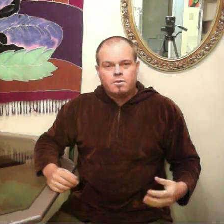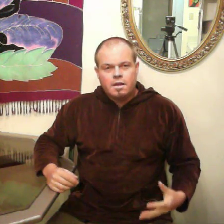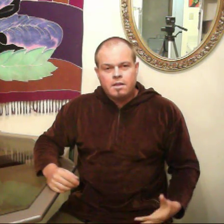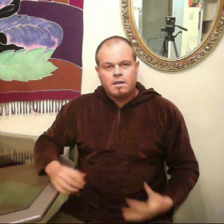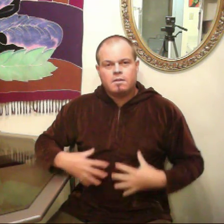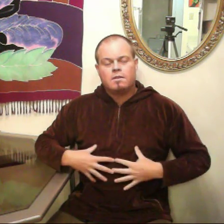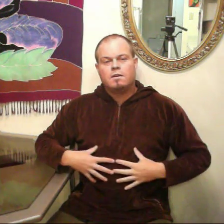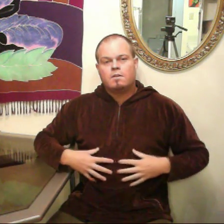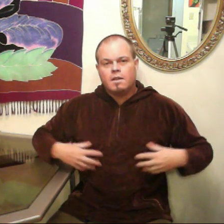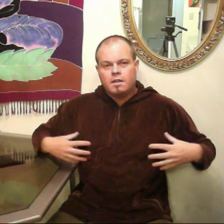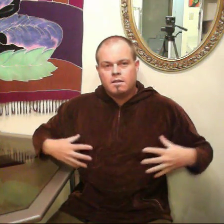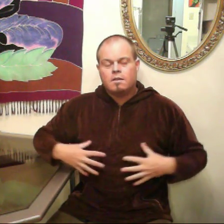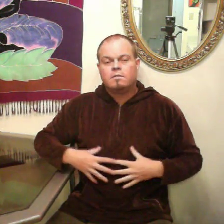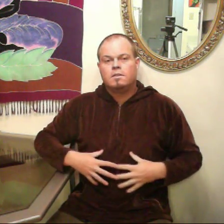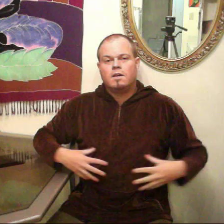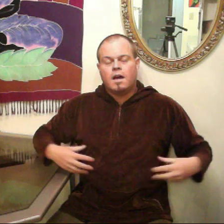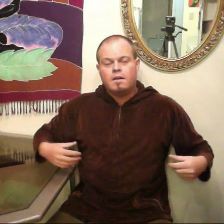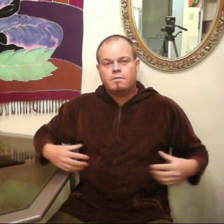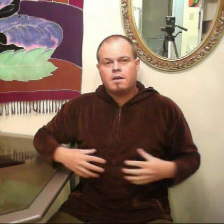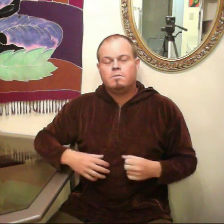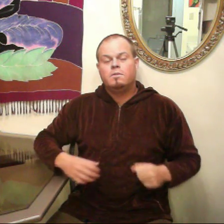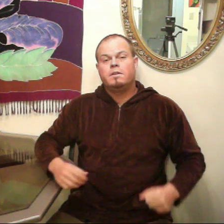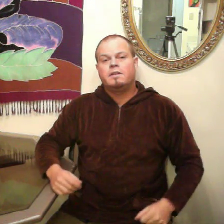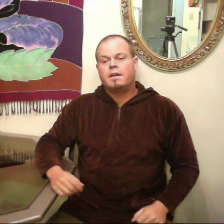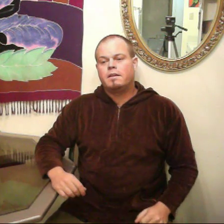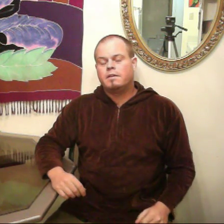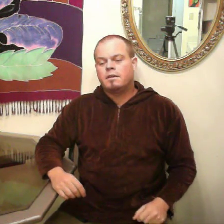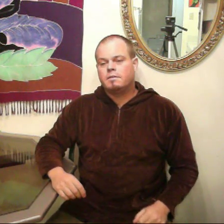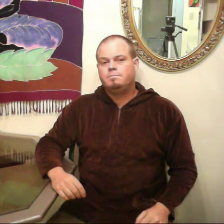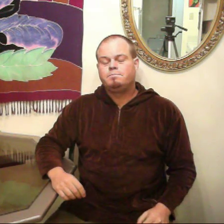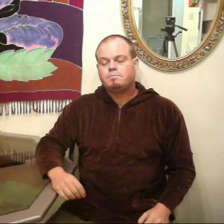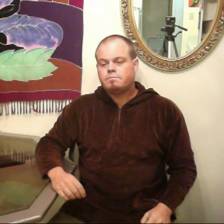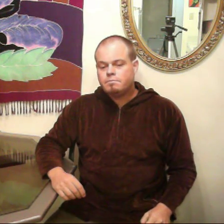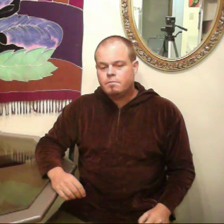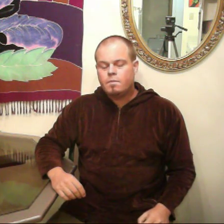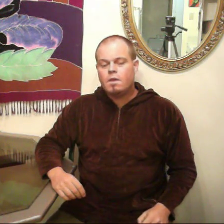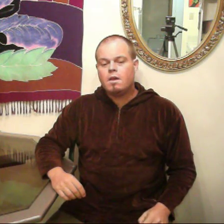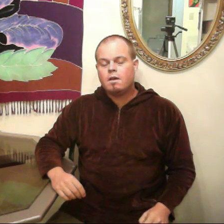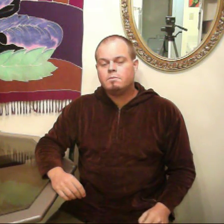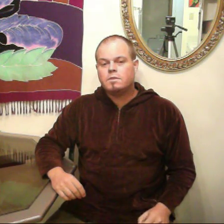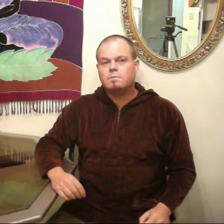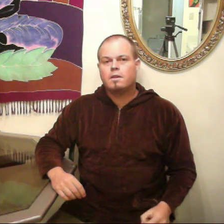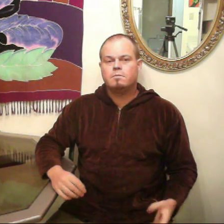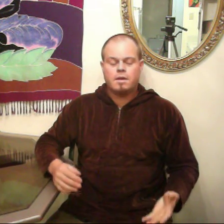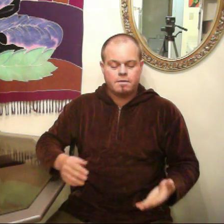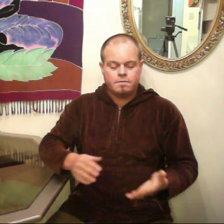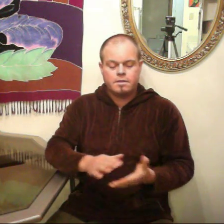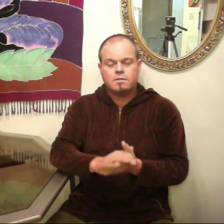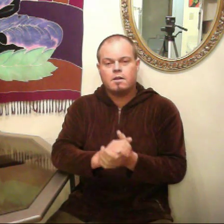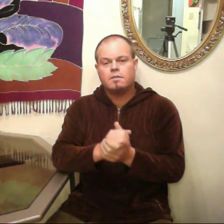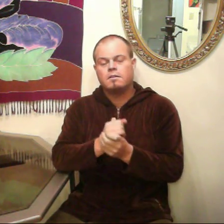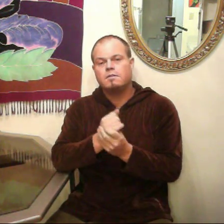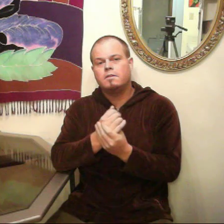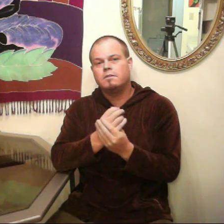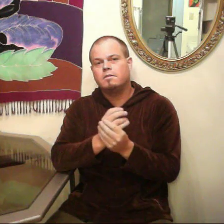breathing, you know, getting the diaphragm moving and some other benefits such as